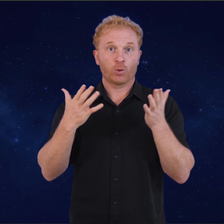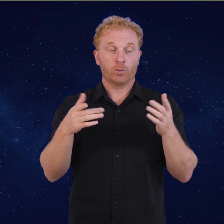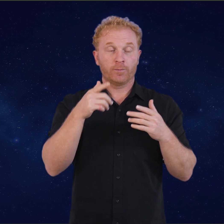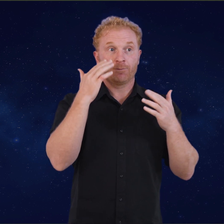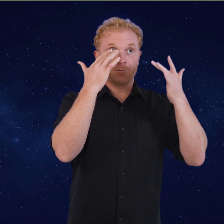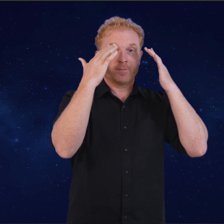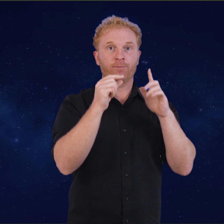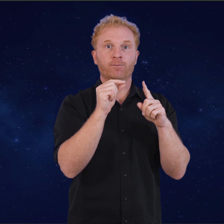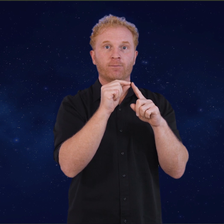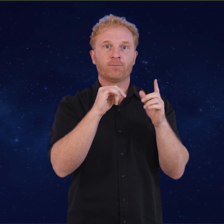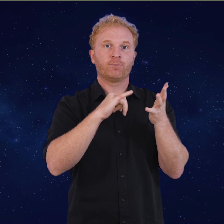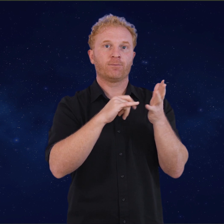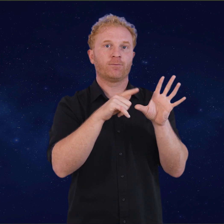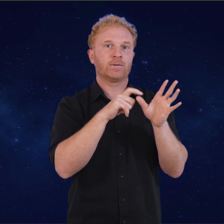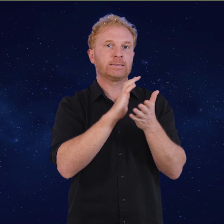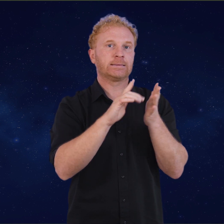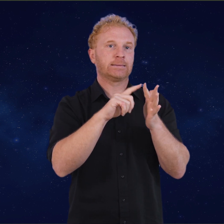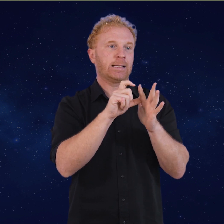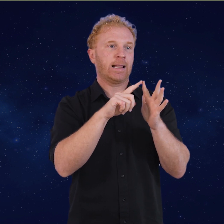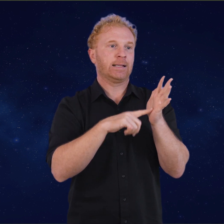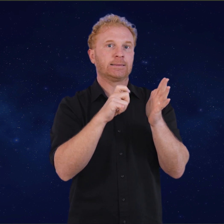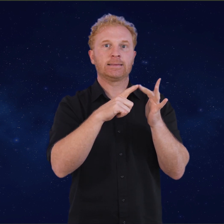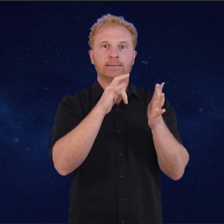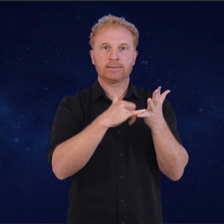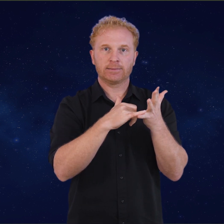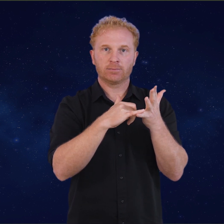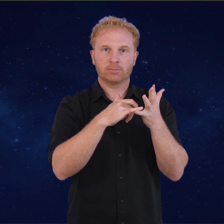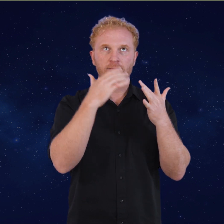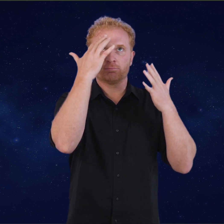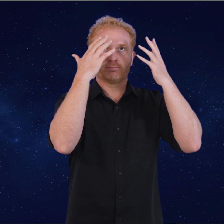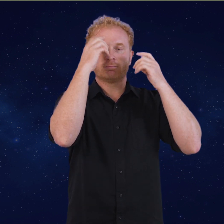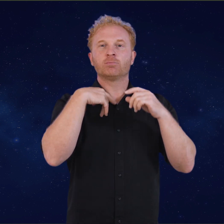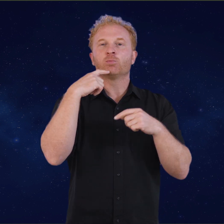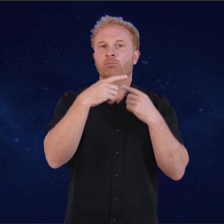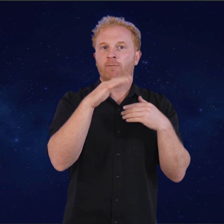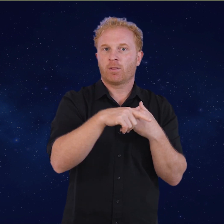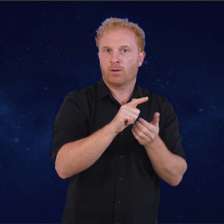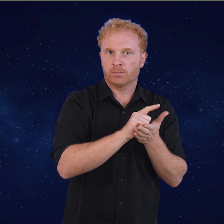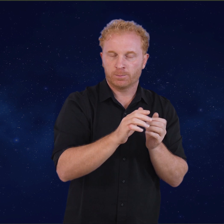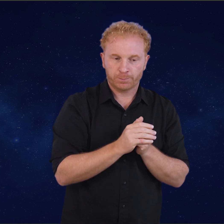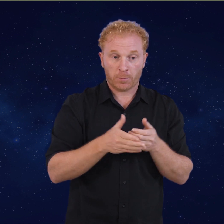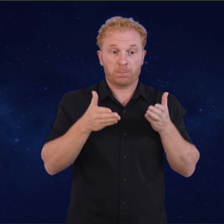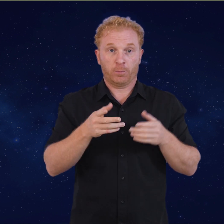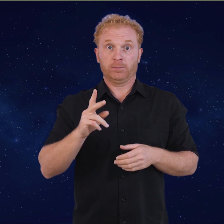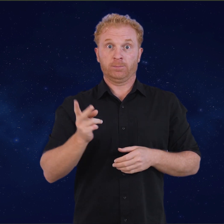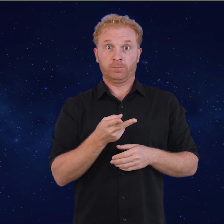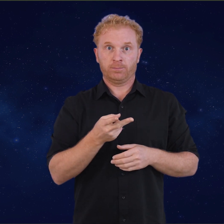Although the legal access of these psychedelics have changed, there is still much to be aware of, and it won't be as